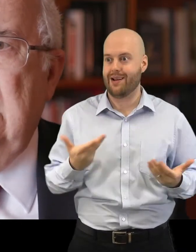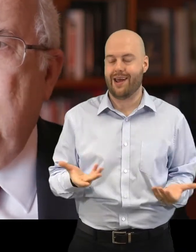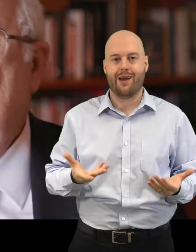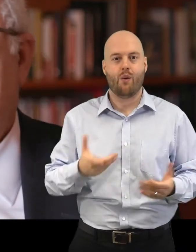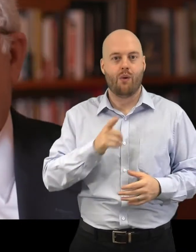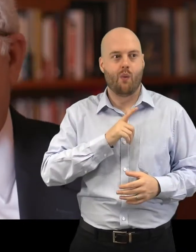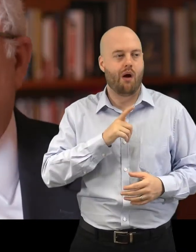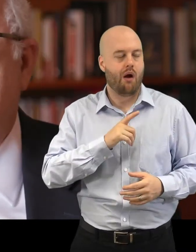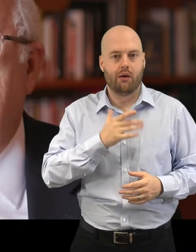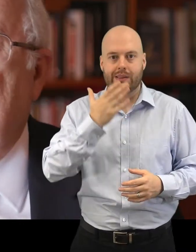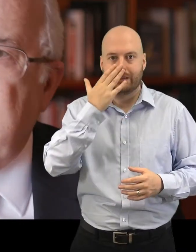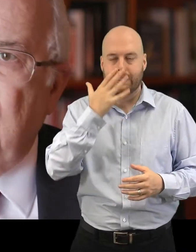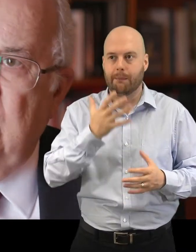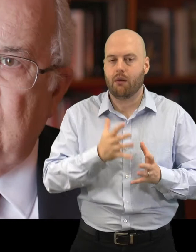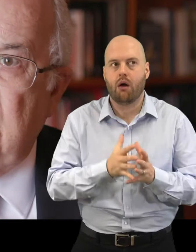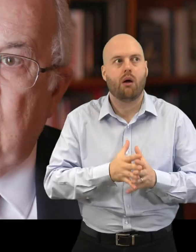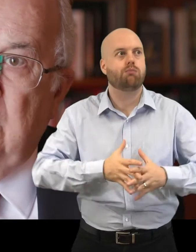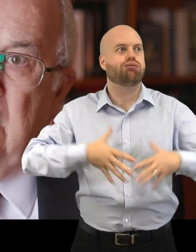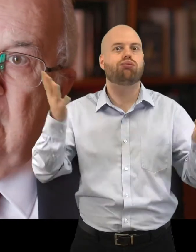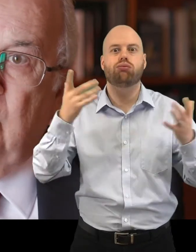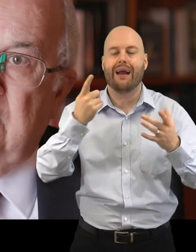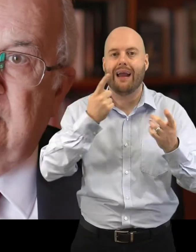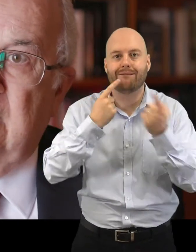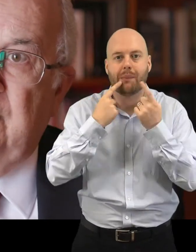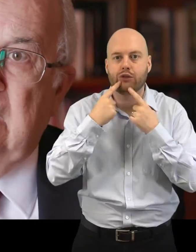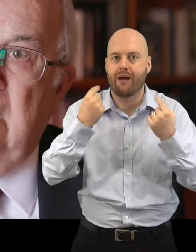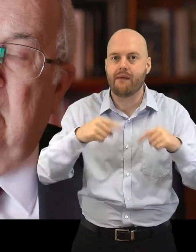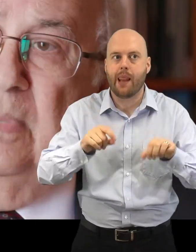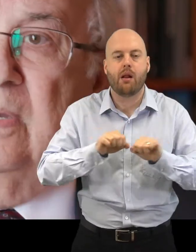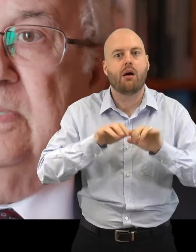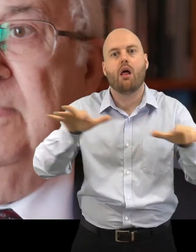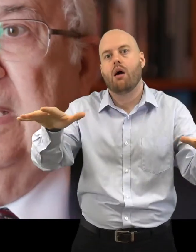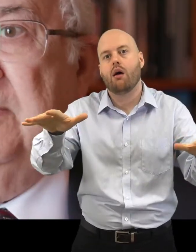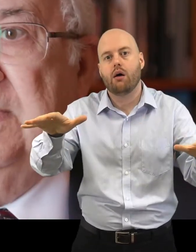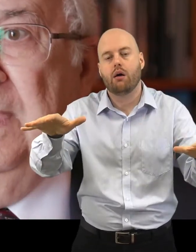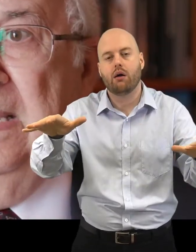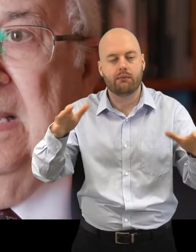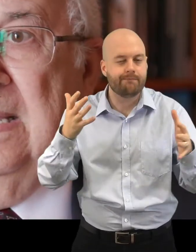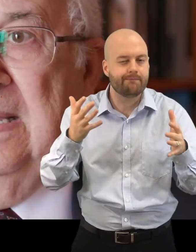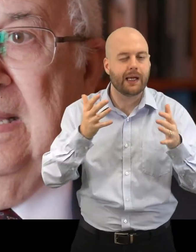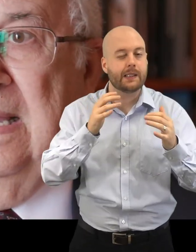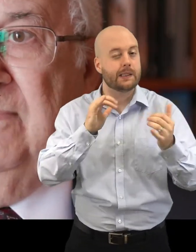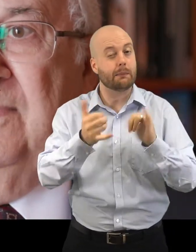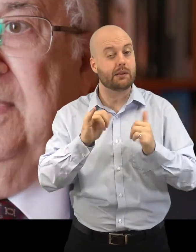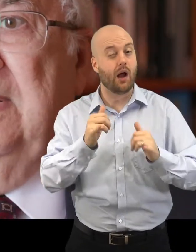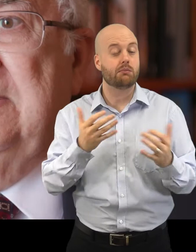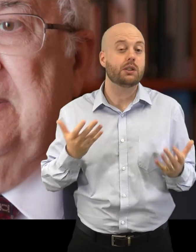enormous explosion of information that we are witnessing. Because sometimes I've given as